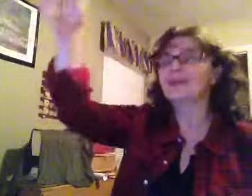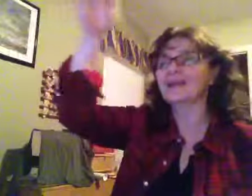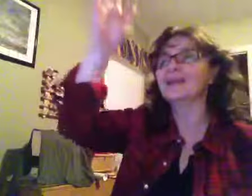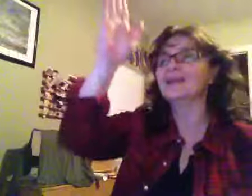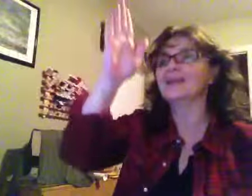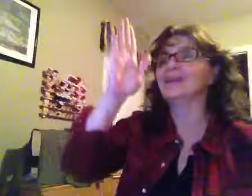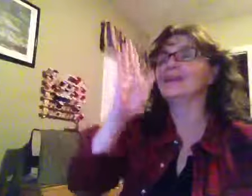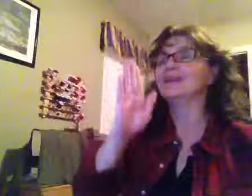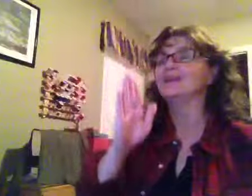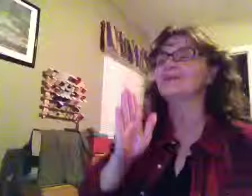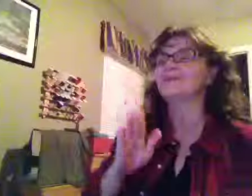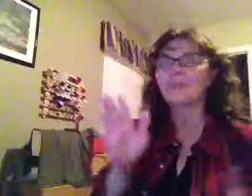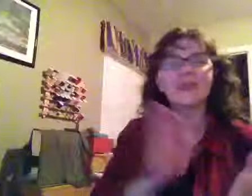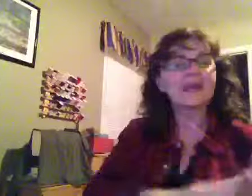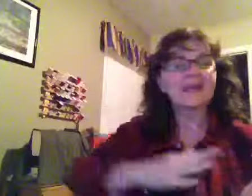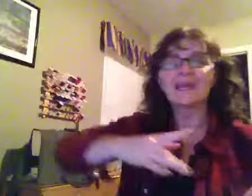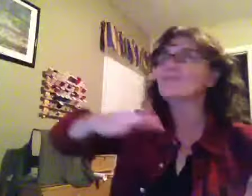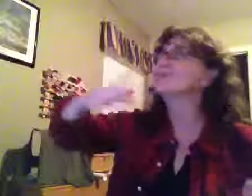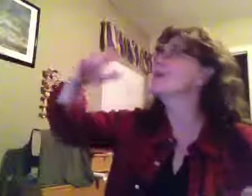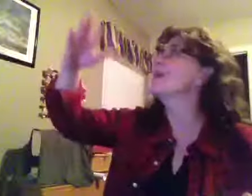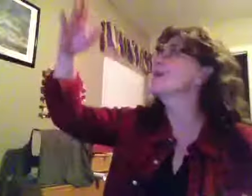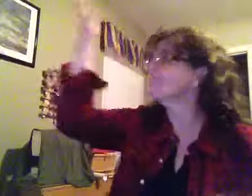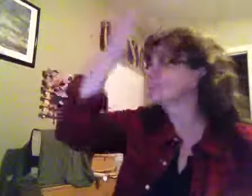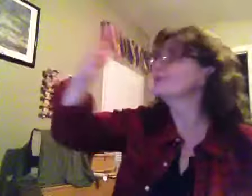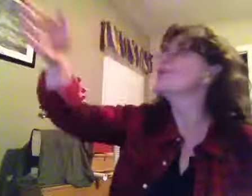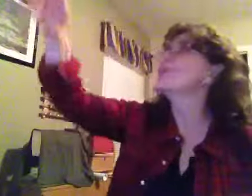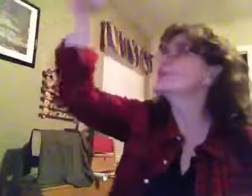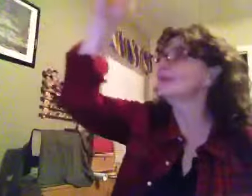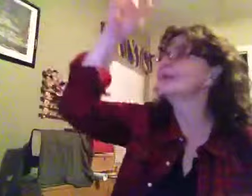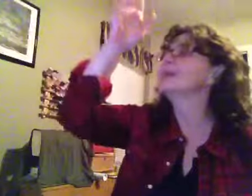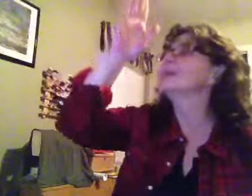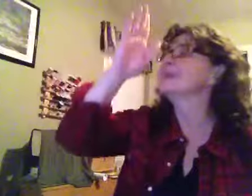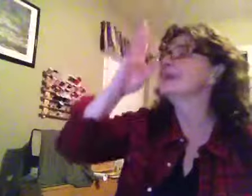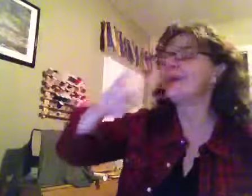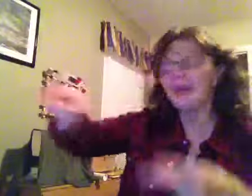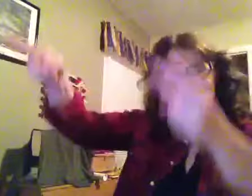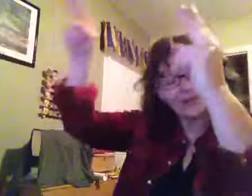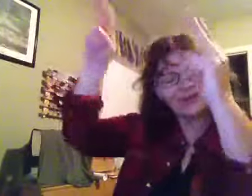Give God the glory He deserves